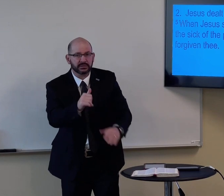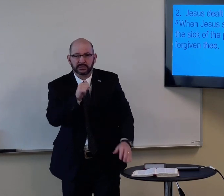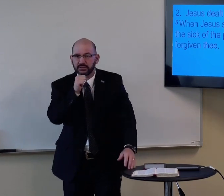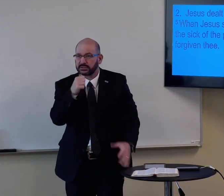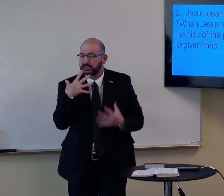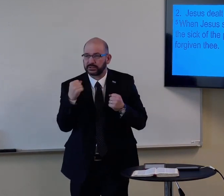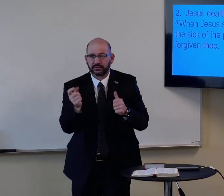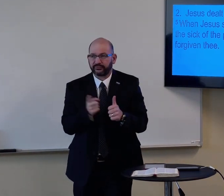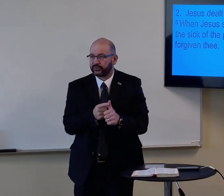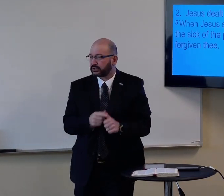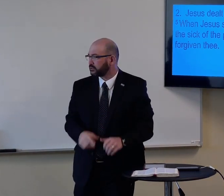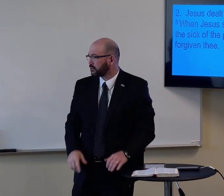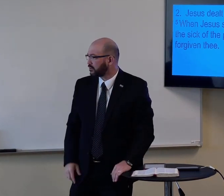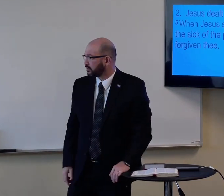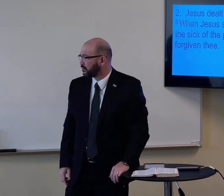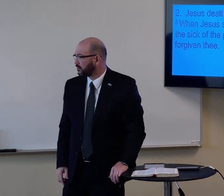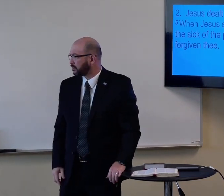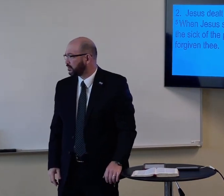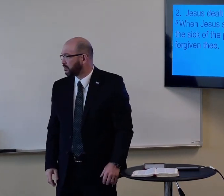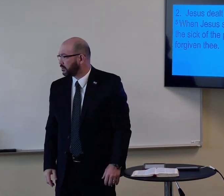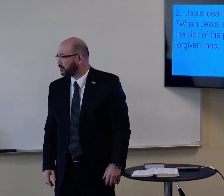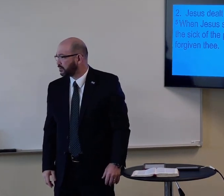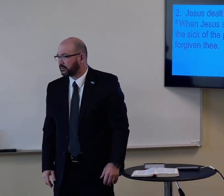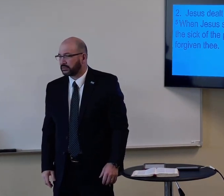But Jesus didn't heal him first.